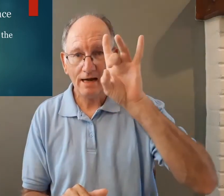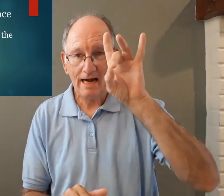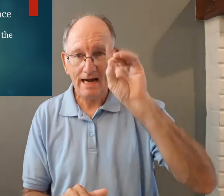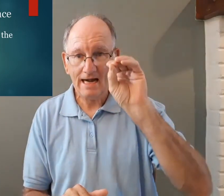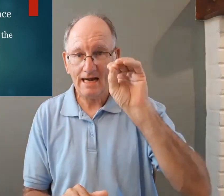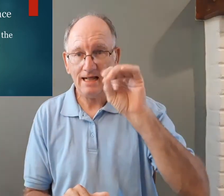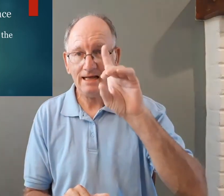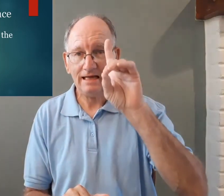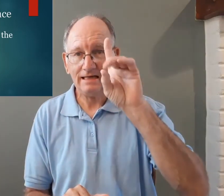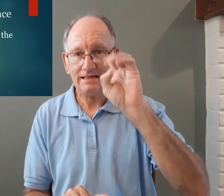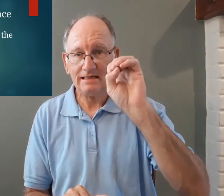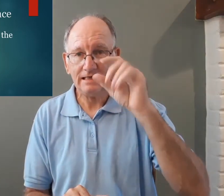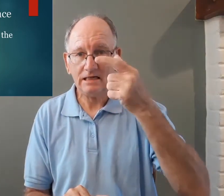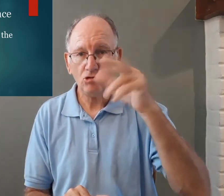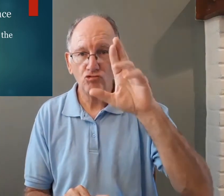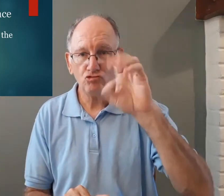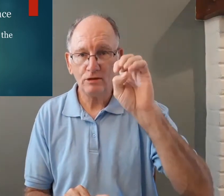it's a 180 degree turn